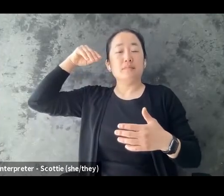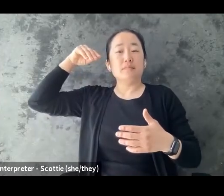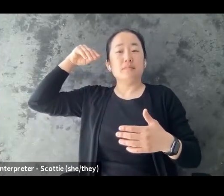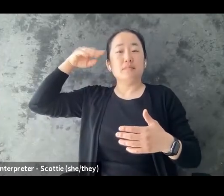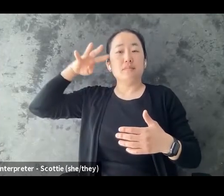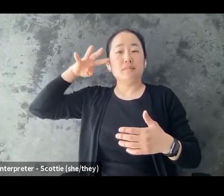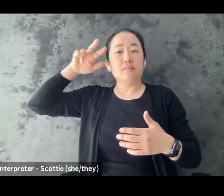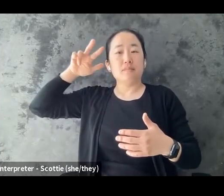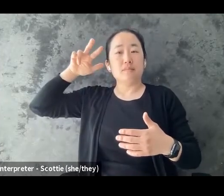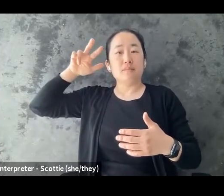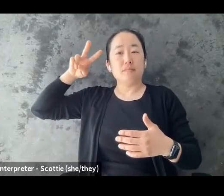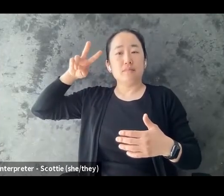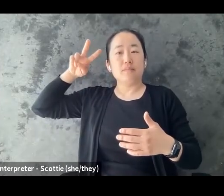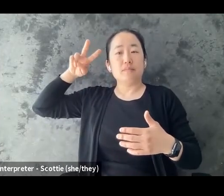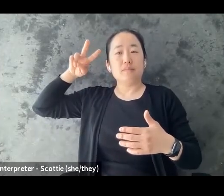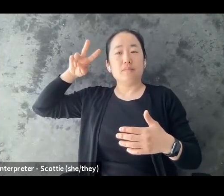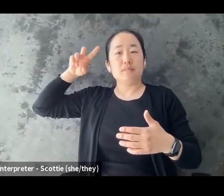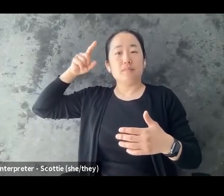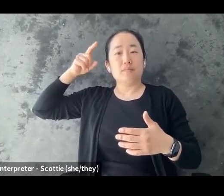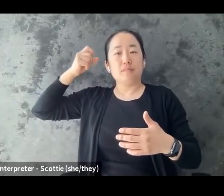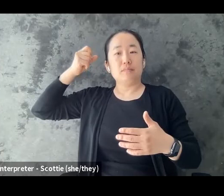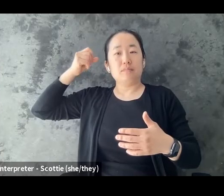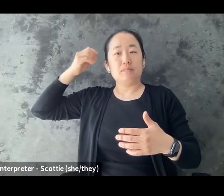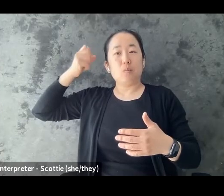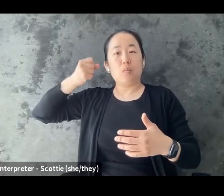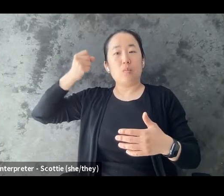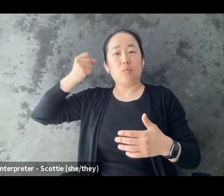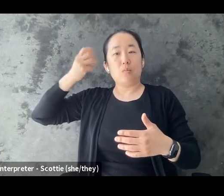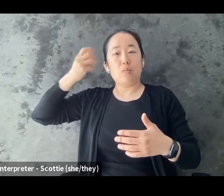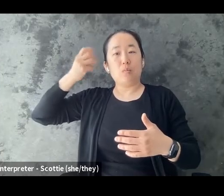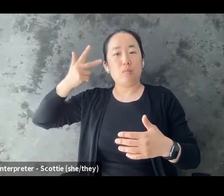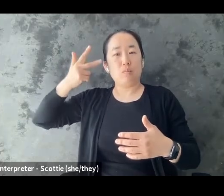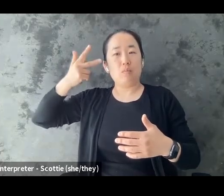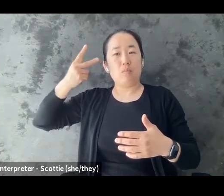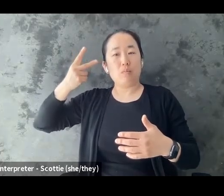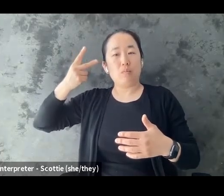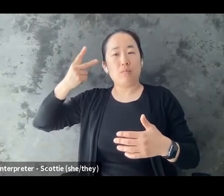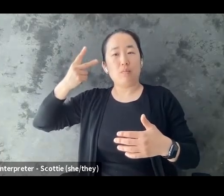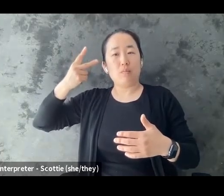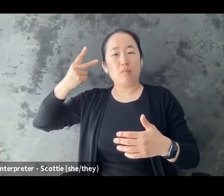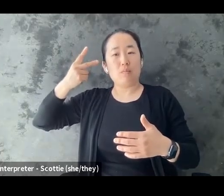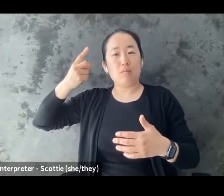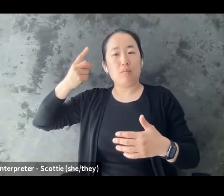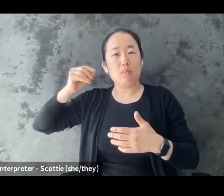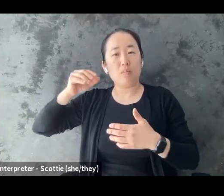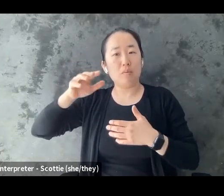two, and hold for four, three, two, and breathe out of your mouth